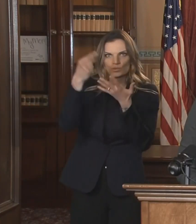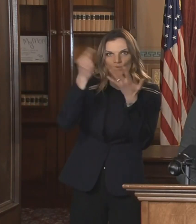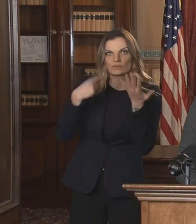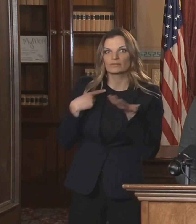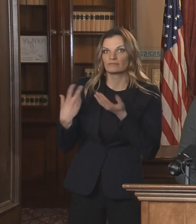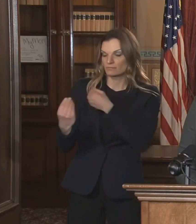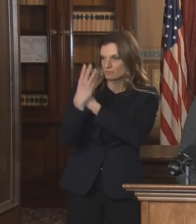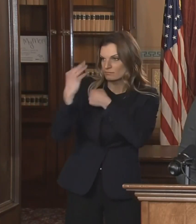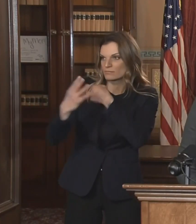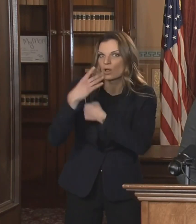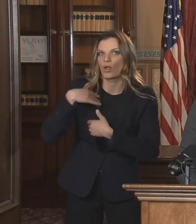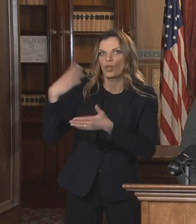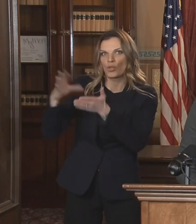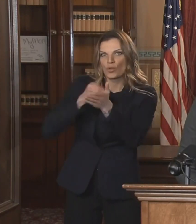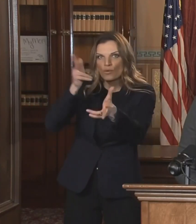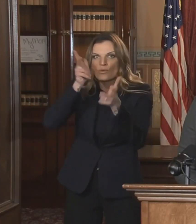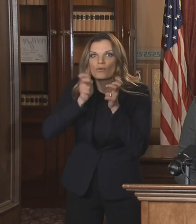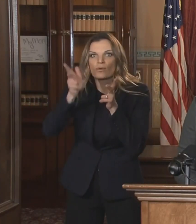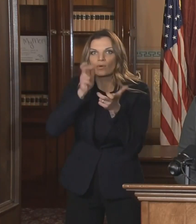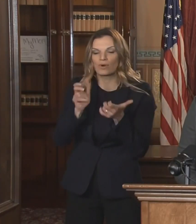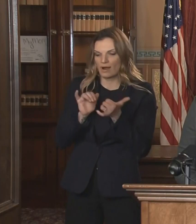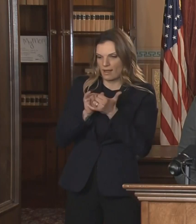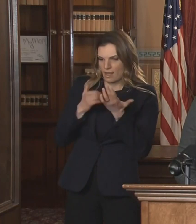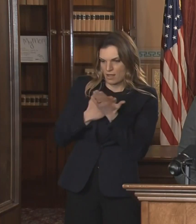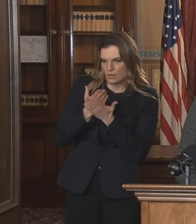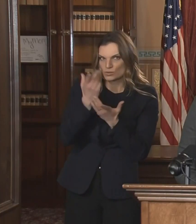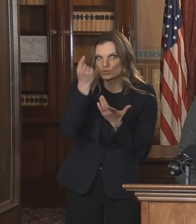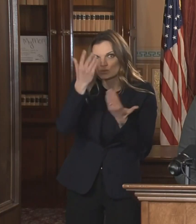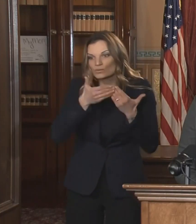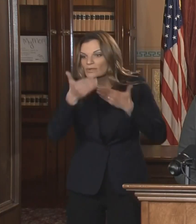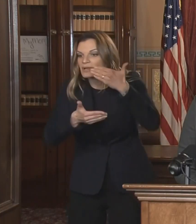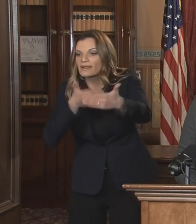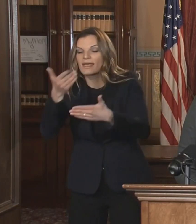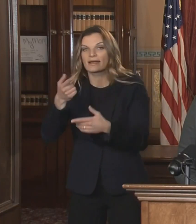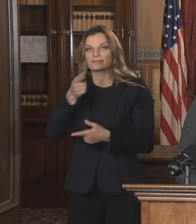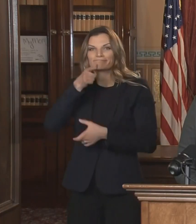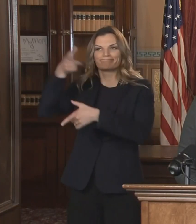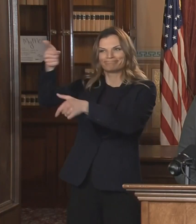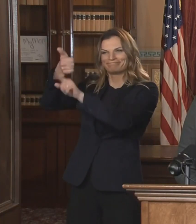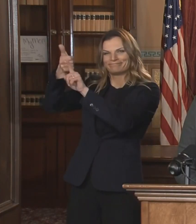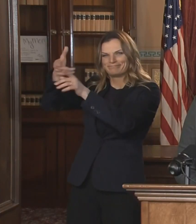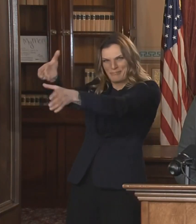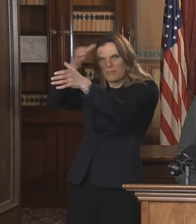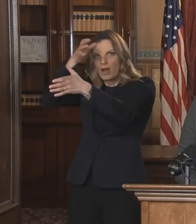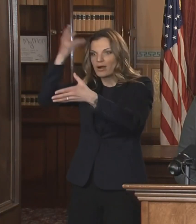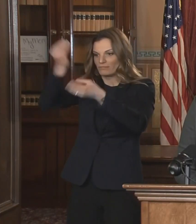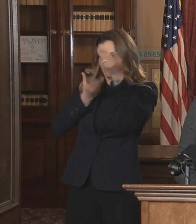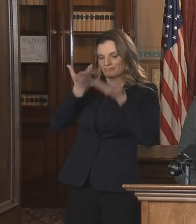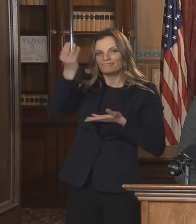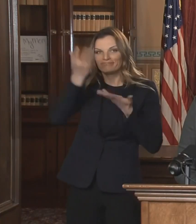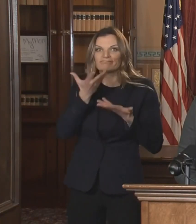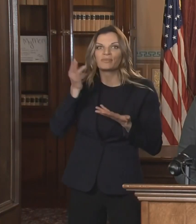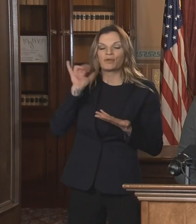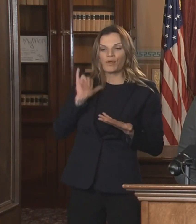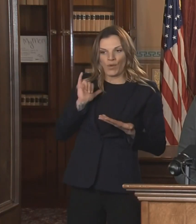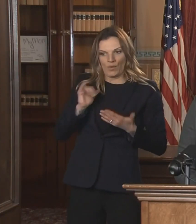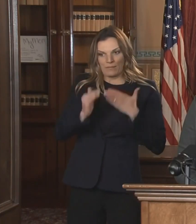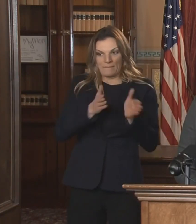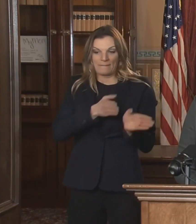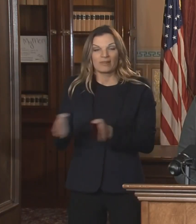us counsel as we are forging our path here. We all know the next two months are going to be hard.